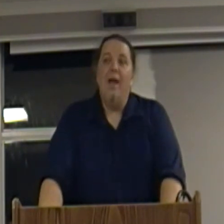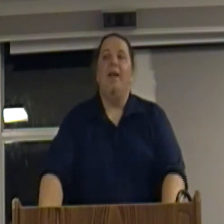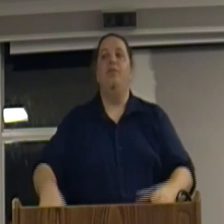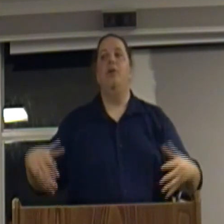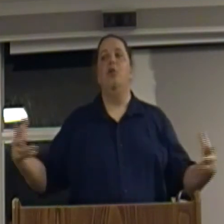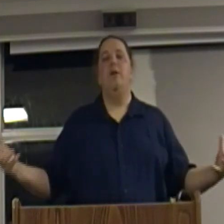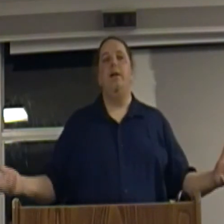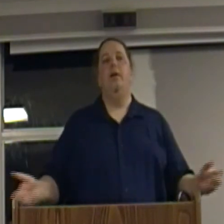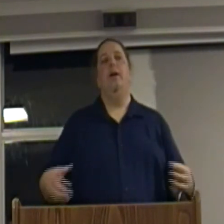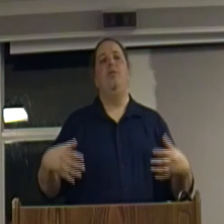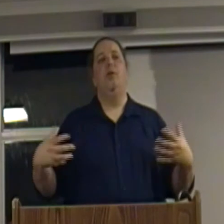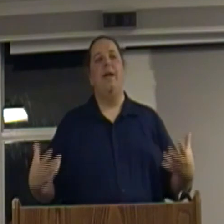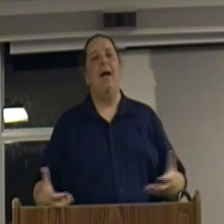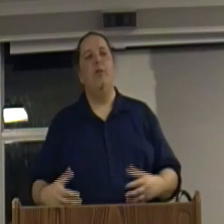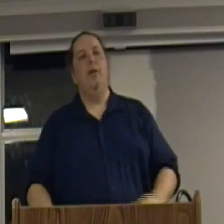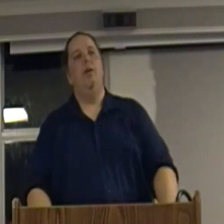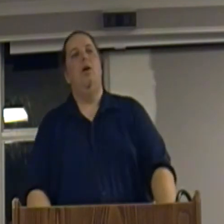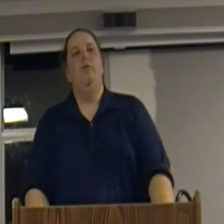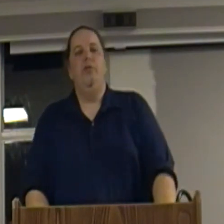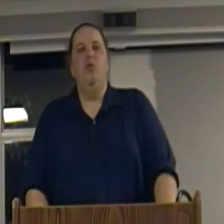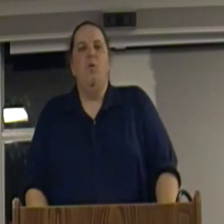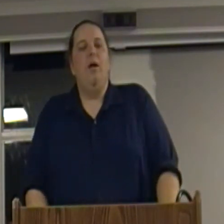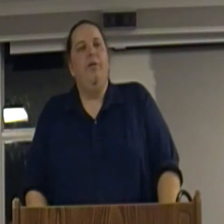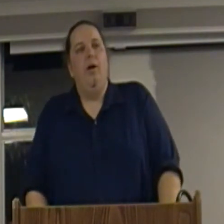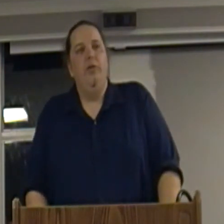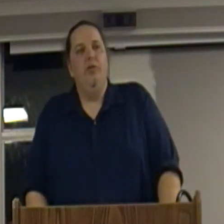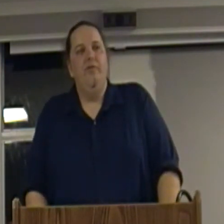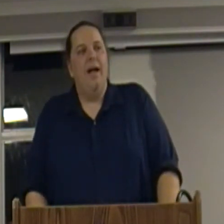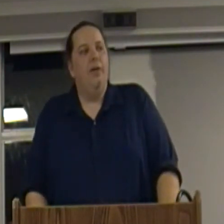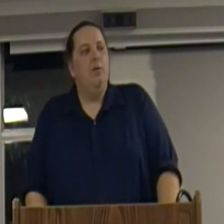as they're creating and as they're gathering in all this new wealth all this new value